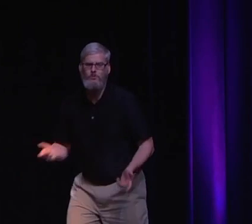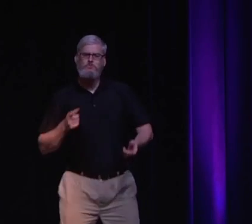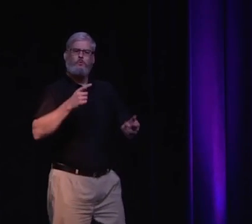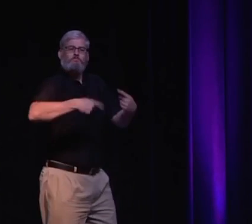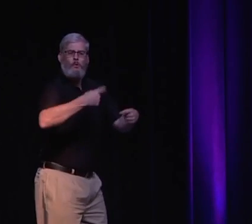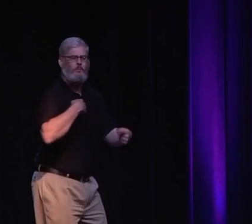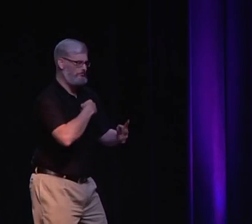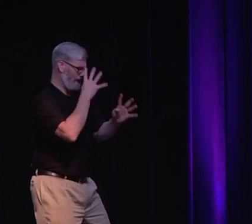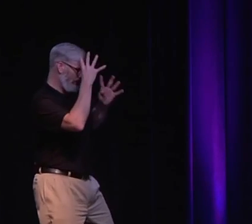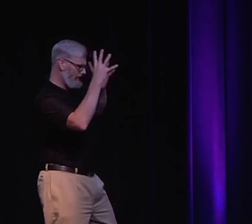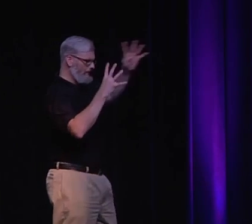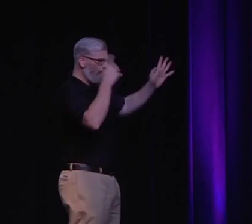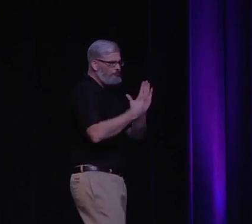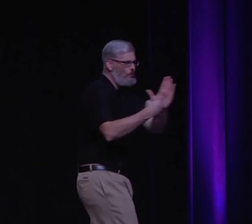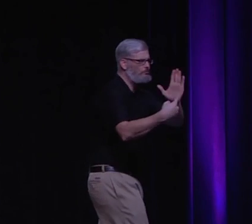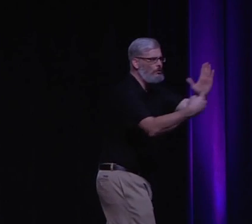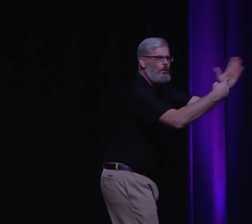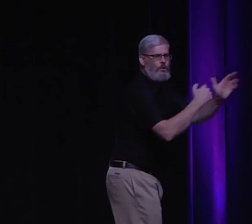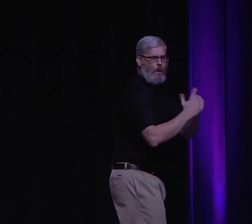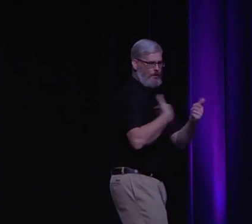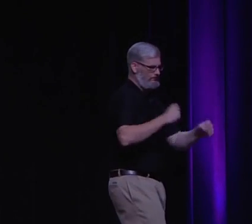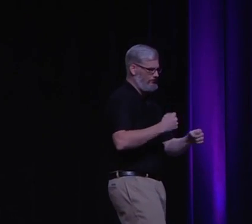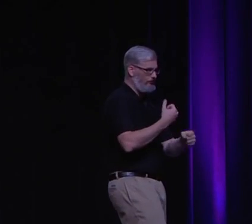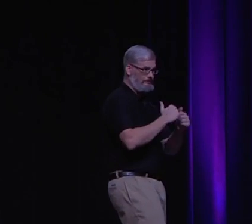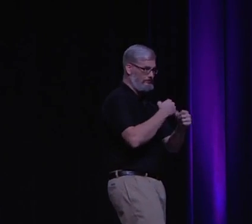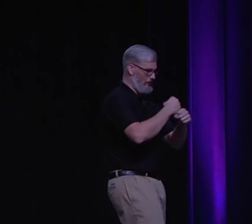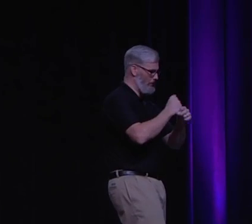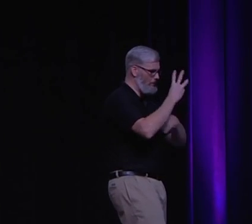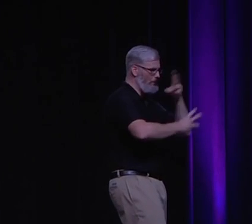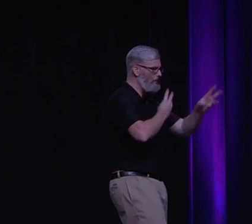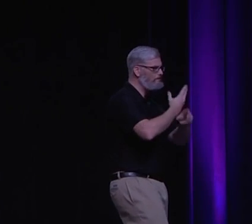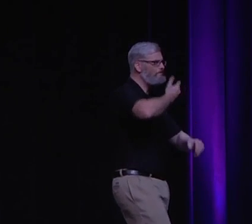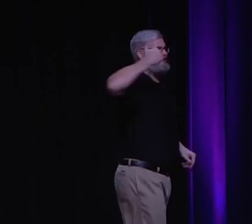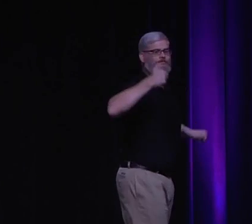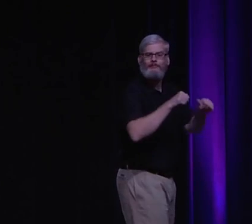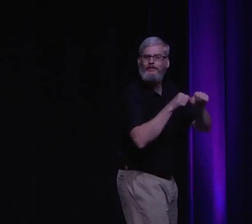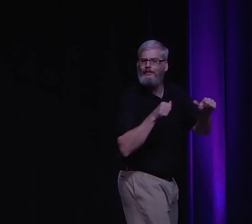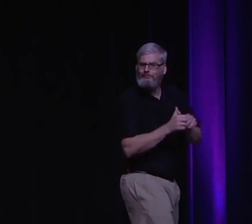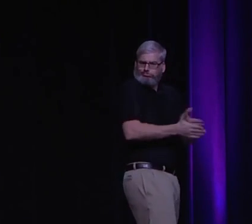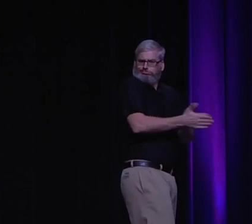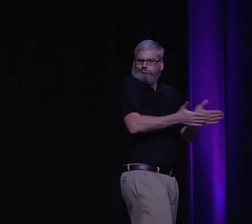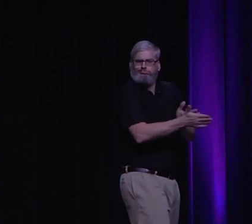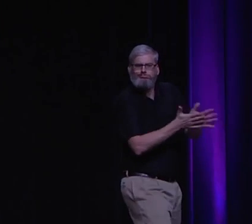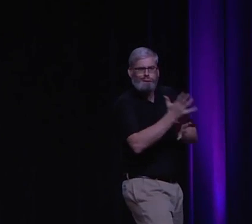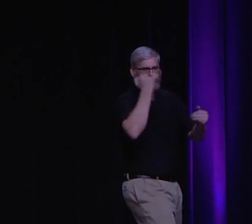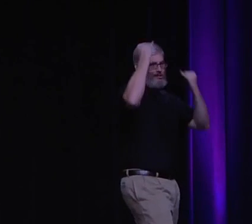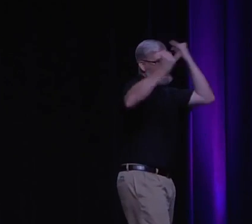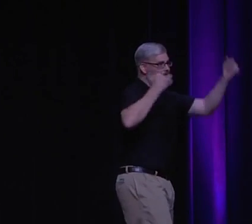Atheism shouldn't just be about fighting religion and theology. It should be about how we can improve the world, how we can make it a better